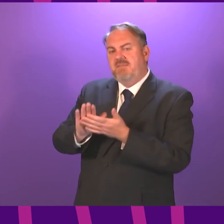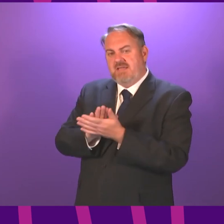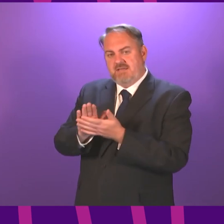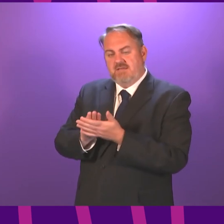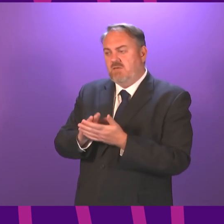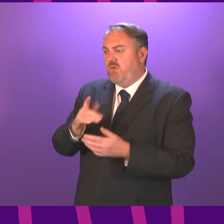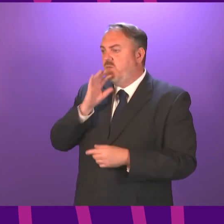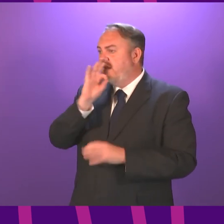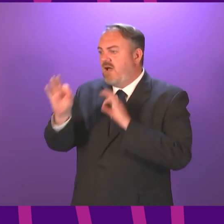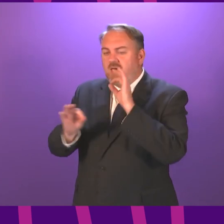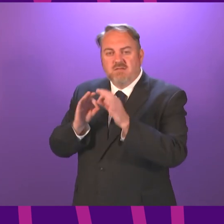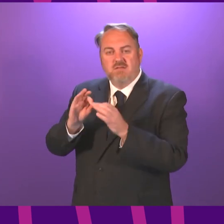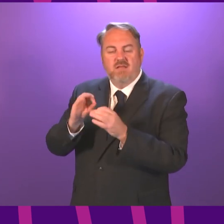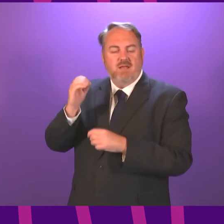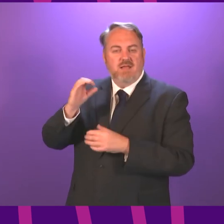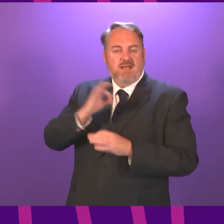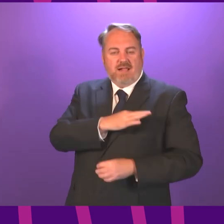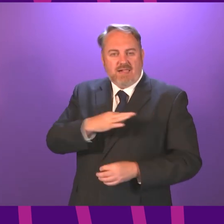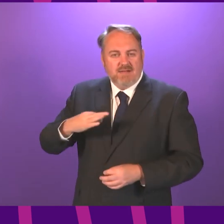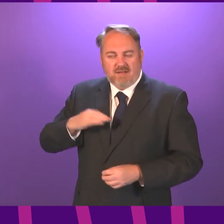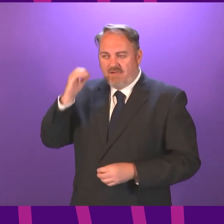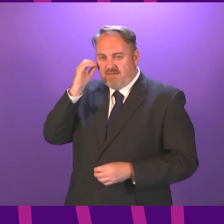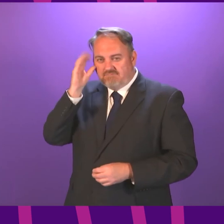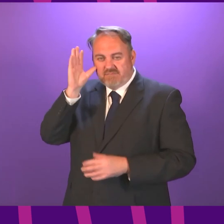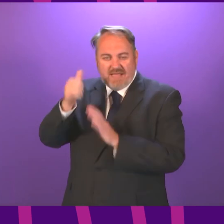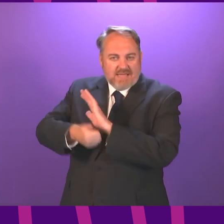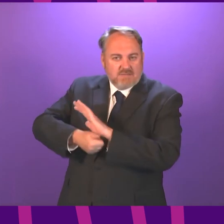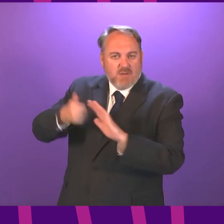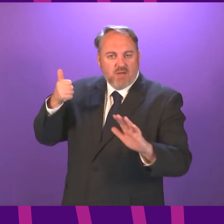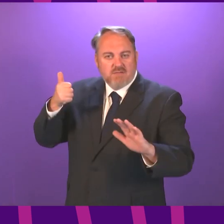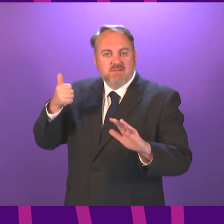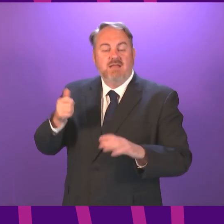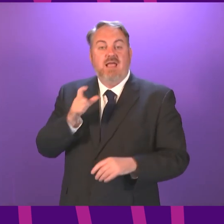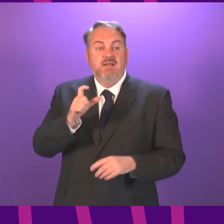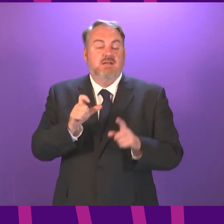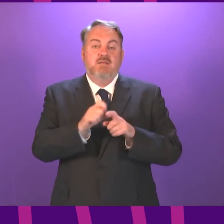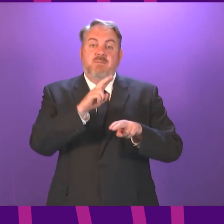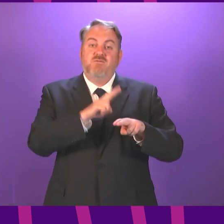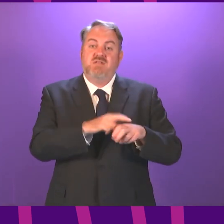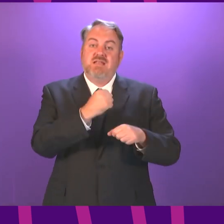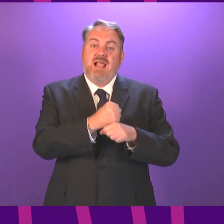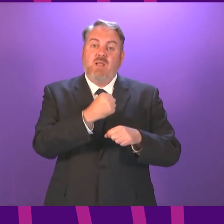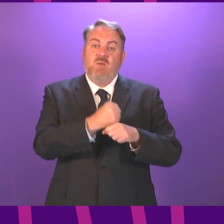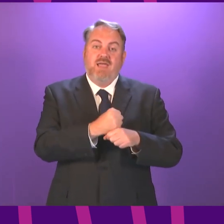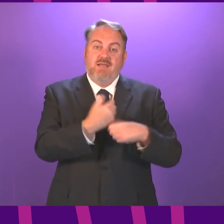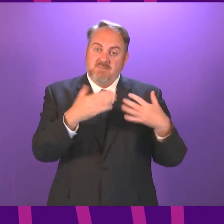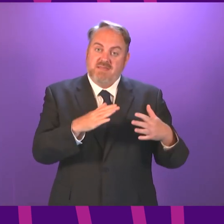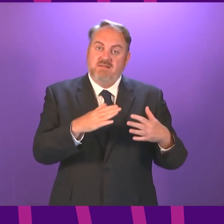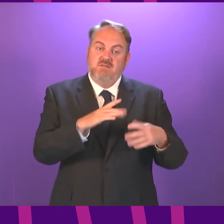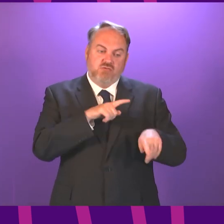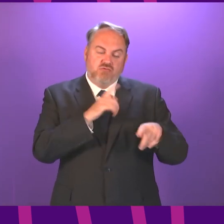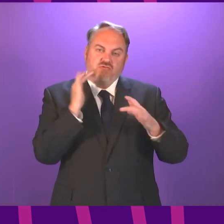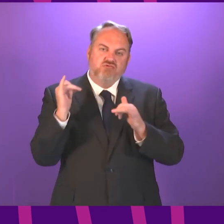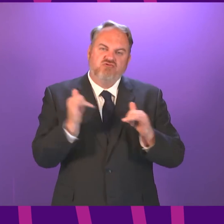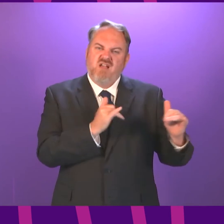brings together clinical and public health expertise including representatives from the Dumfries and Galloway Study Introducing self sampling